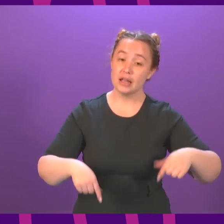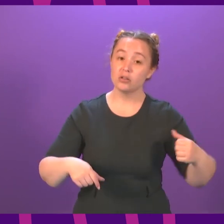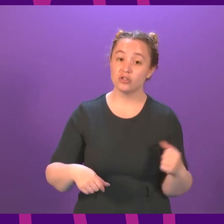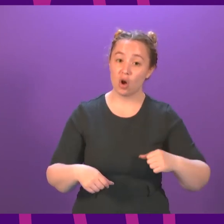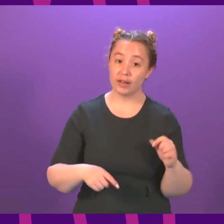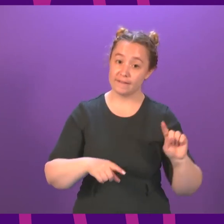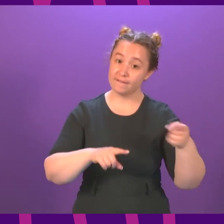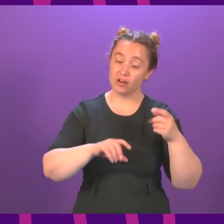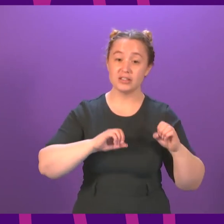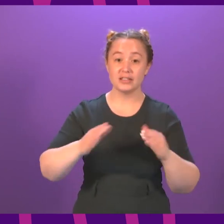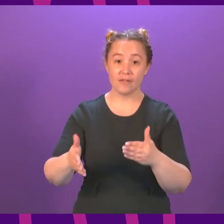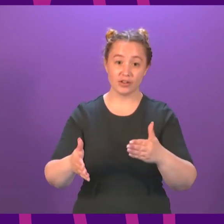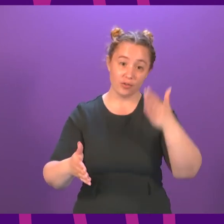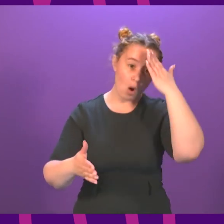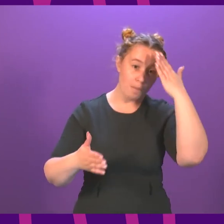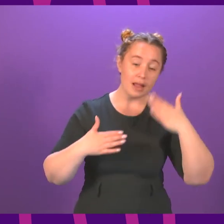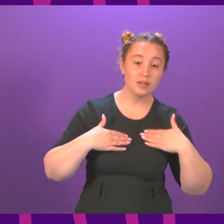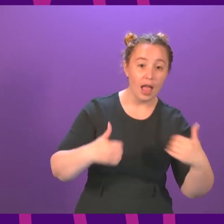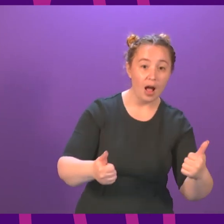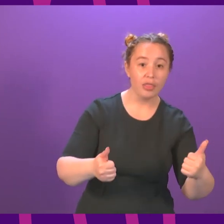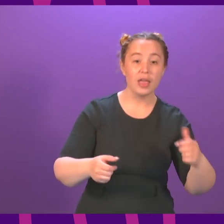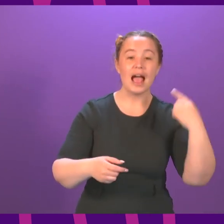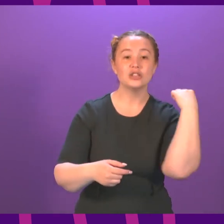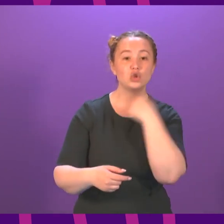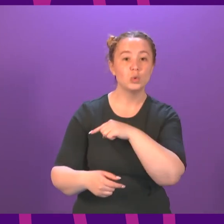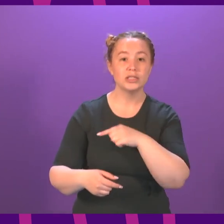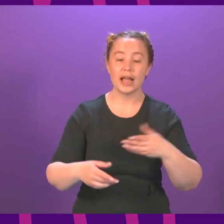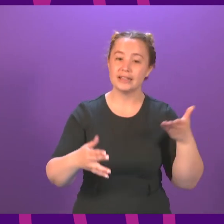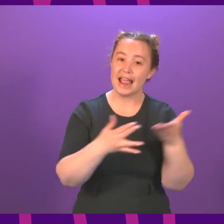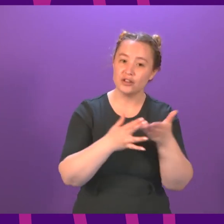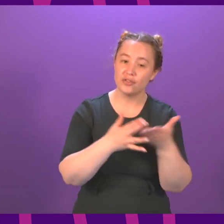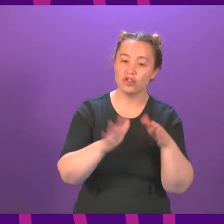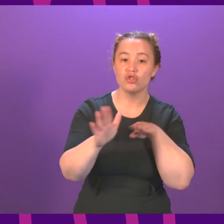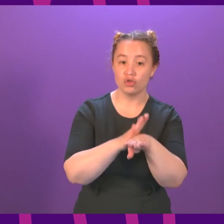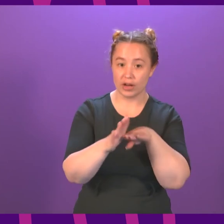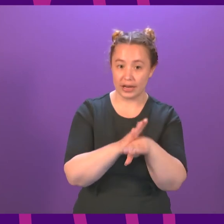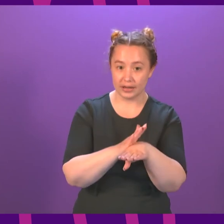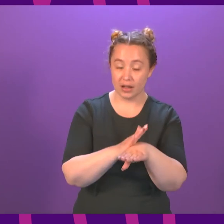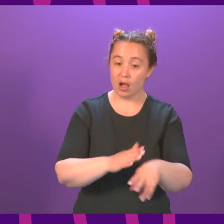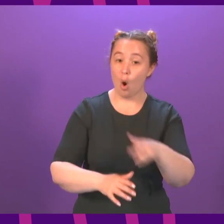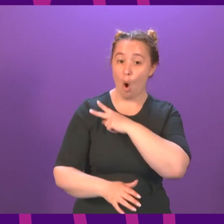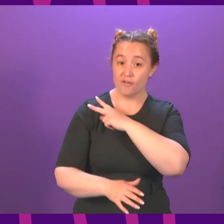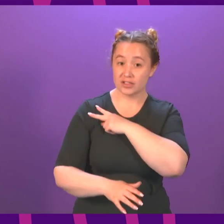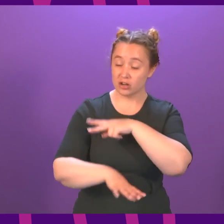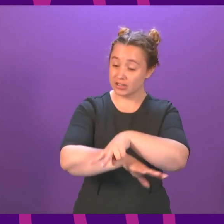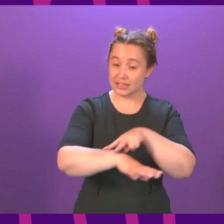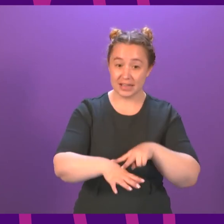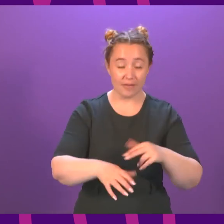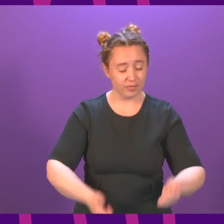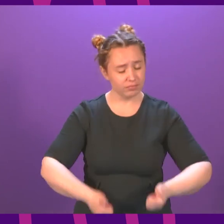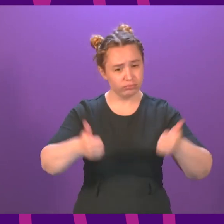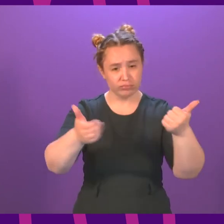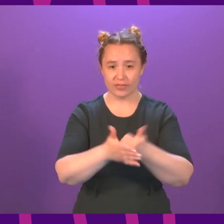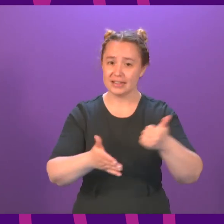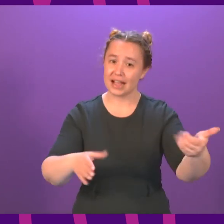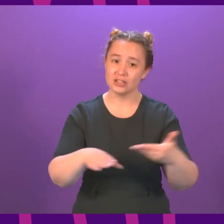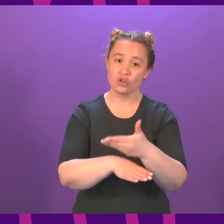implement mental health and suicide intervention training for all officers. Officers and staff are doing an excellent job in difficult circumstances, and I welcome